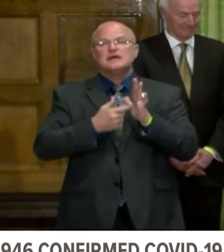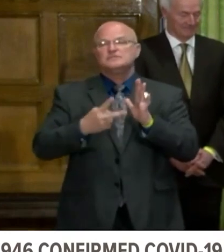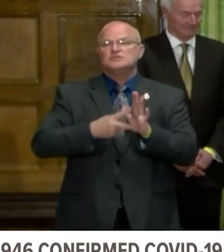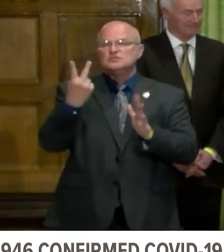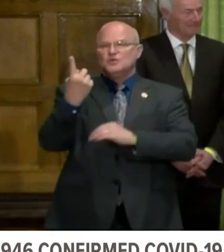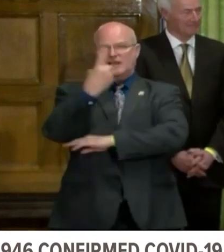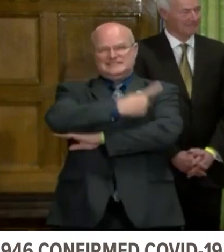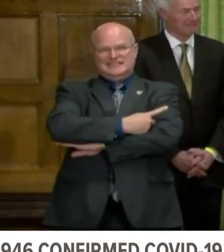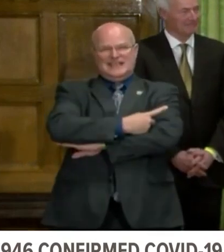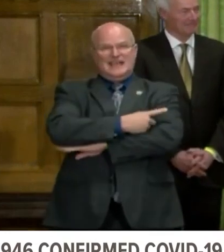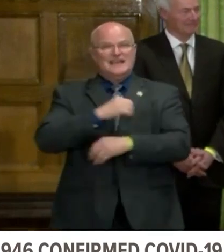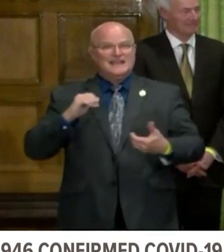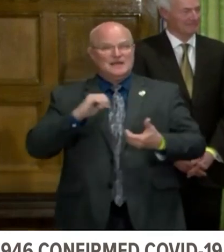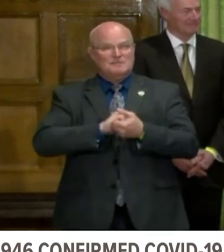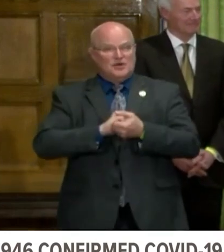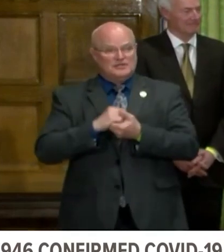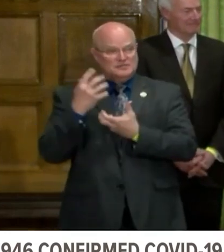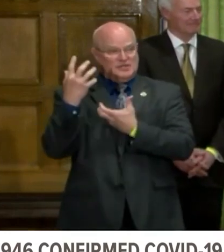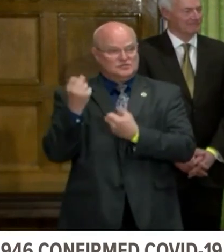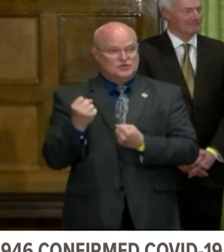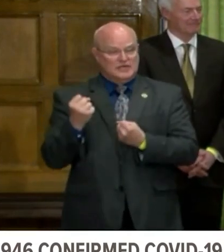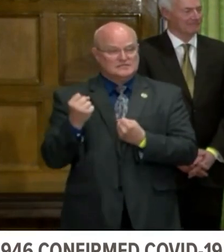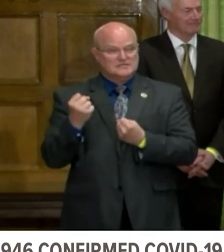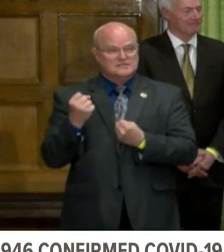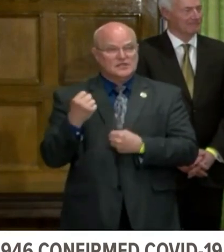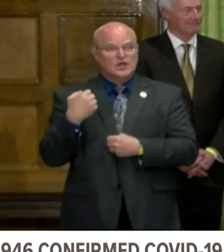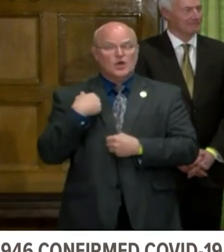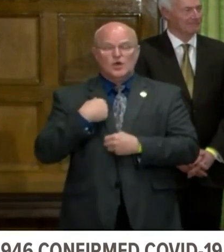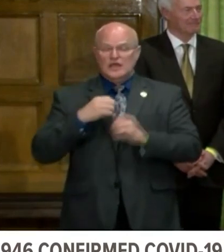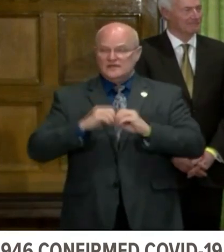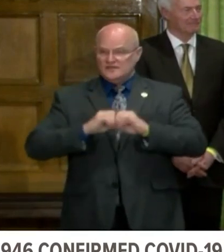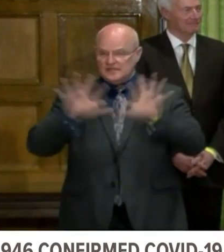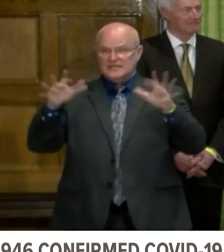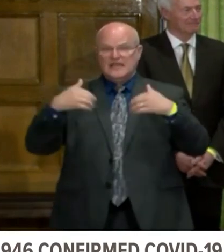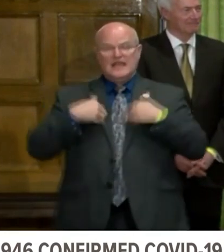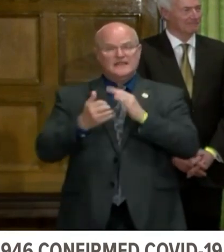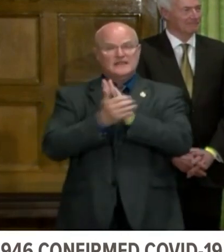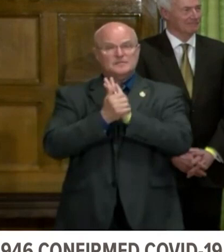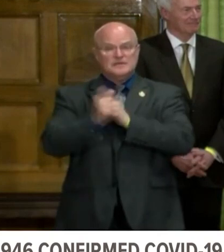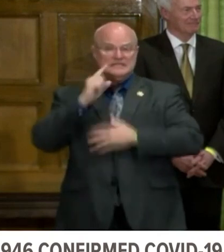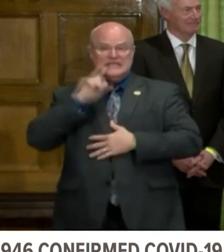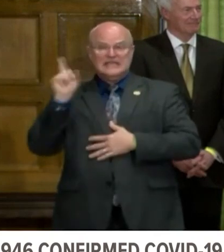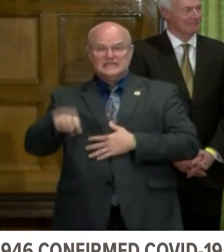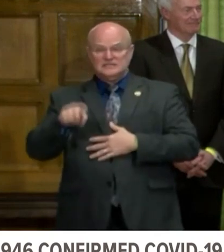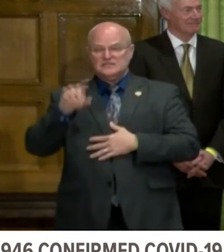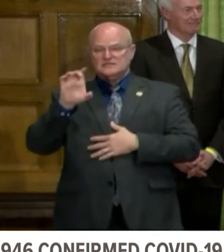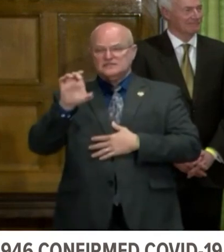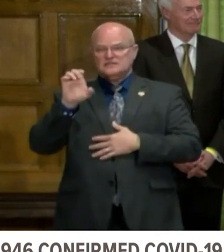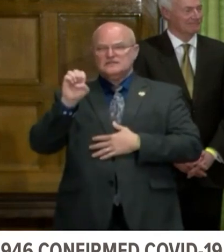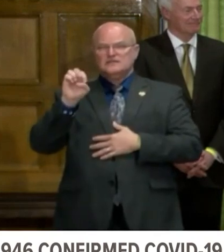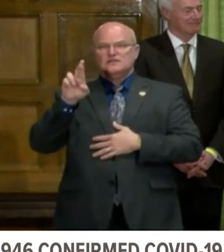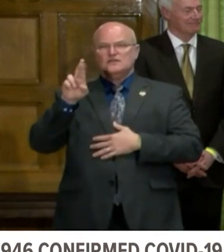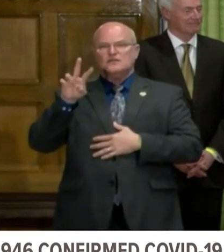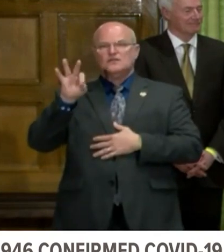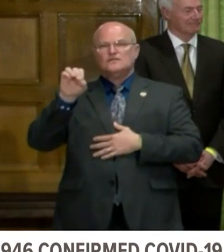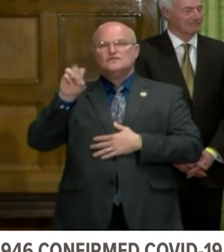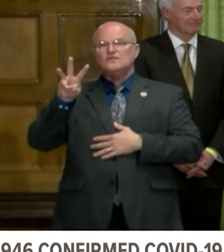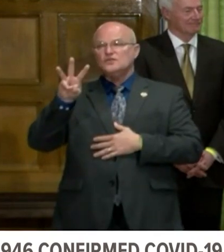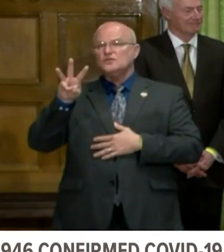day, and that comes with partnership and trust. We have clearly had the ability to issue our curfews and things of that nature.